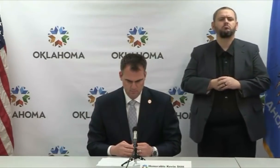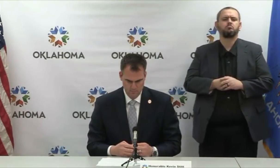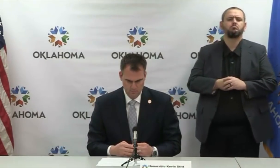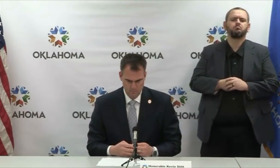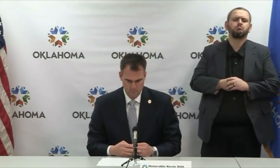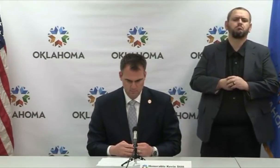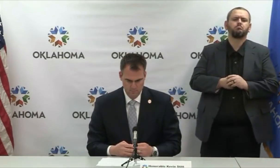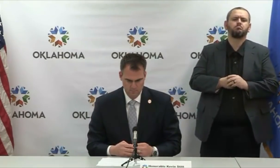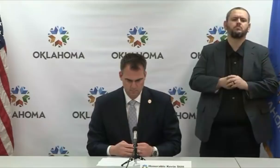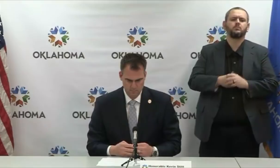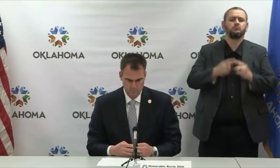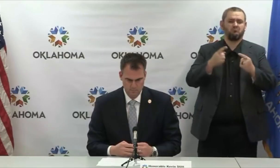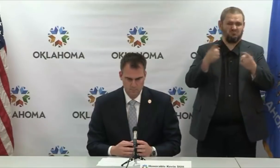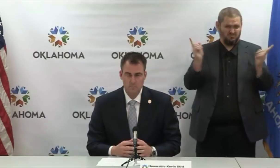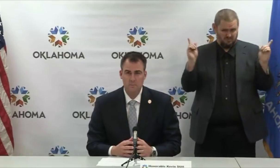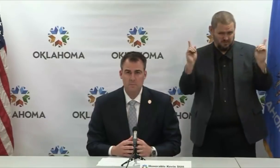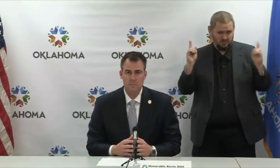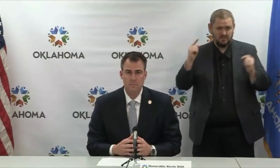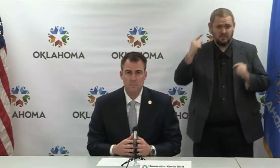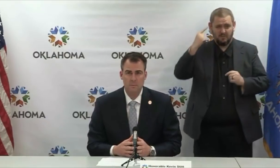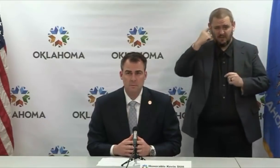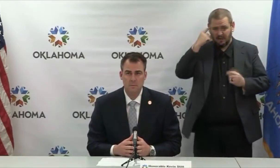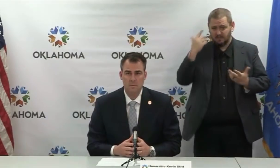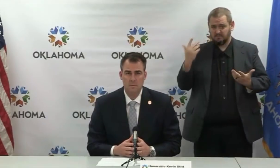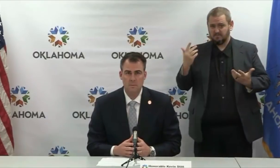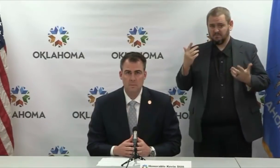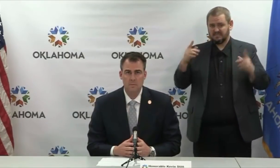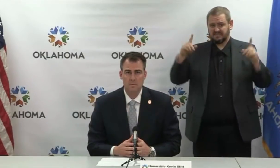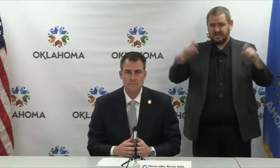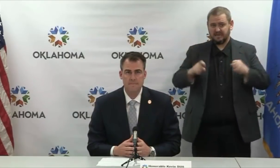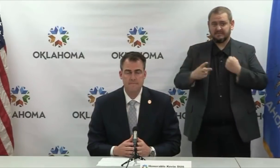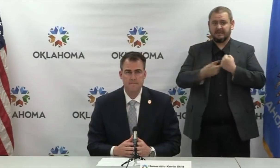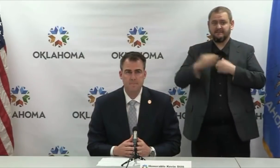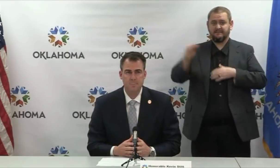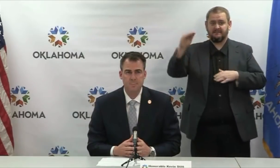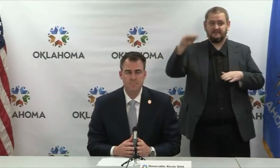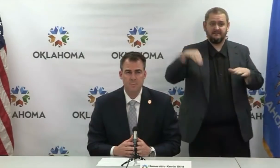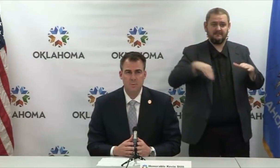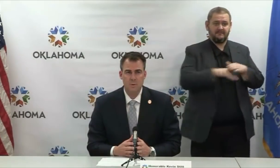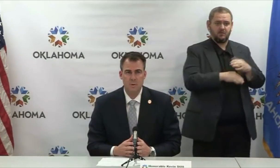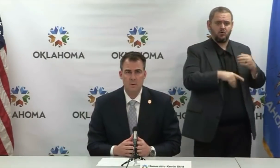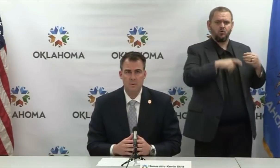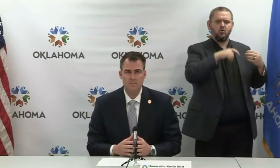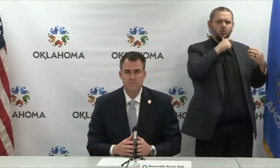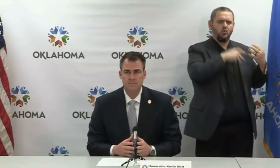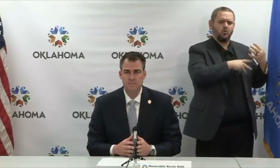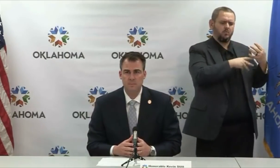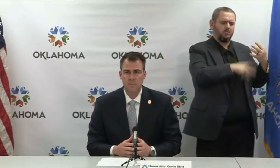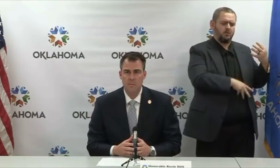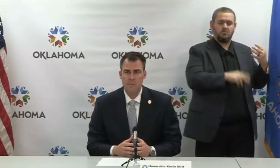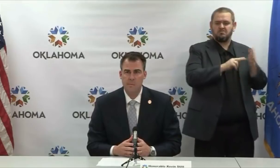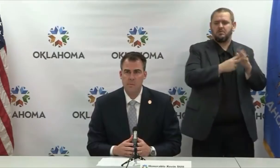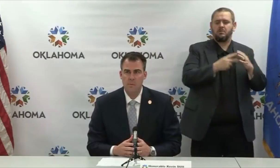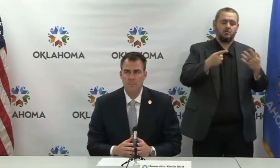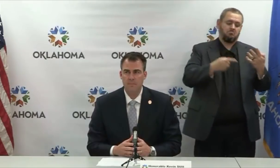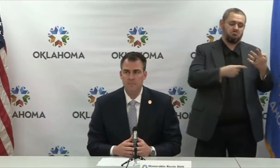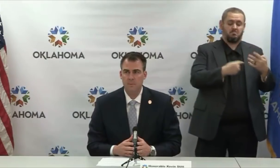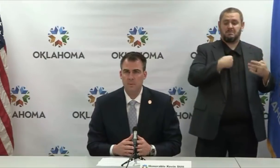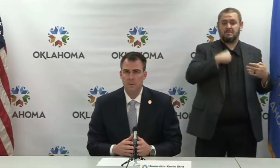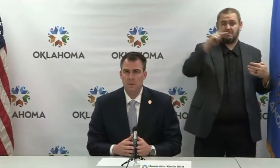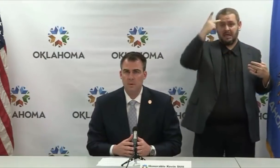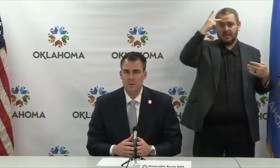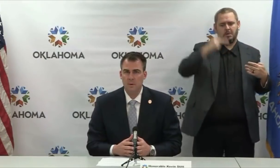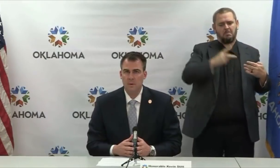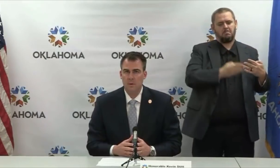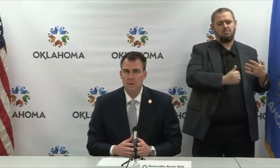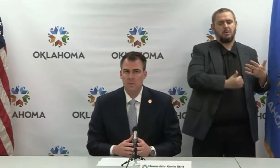political influence or people who had money or were well-connected. Is that going to change? First of do you agree with that perception?